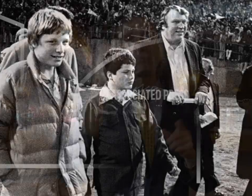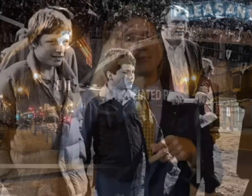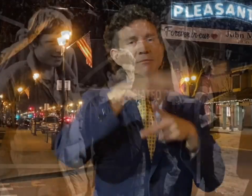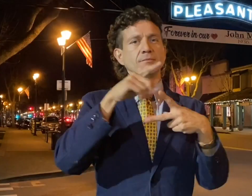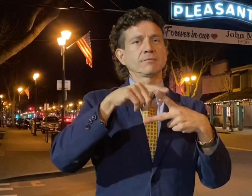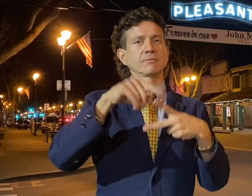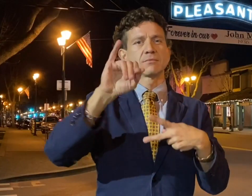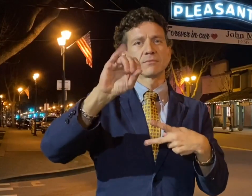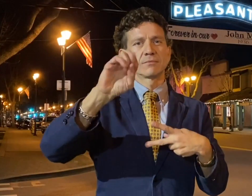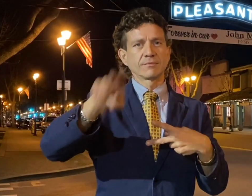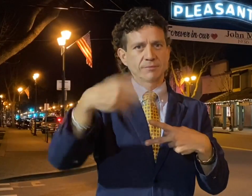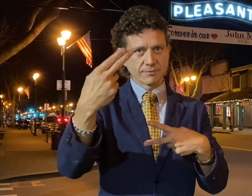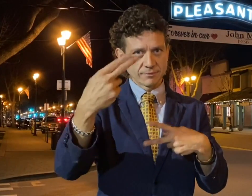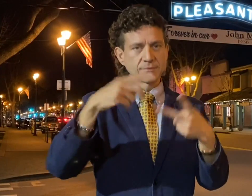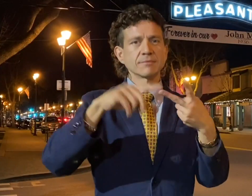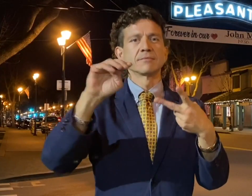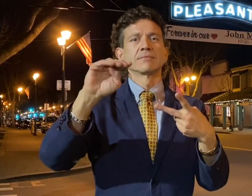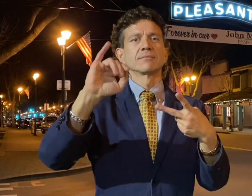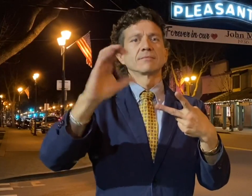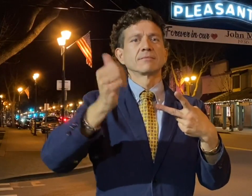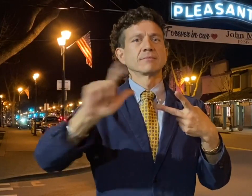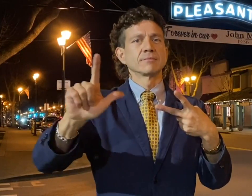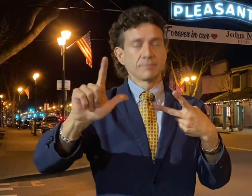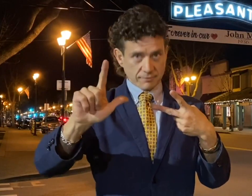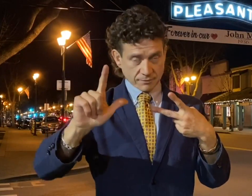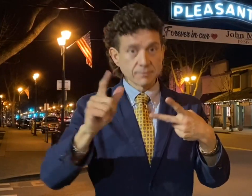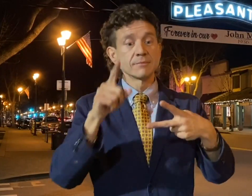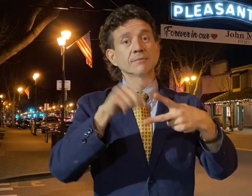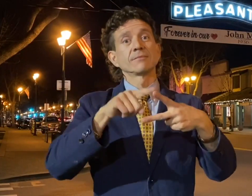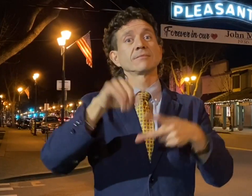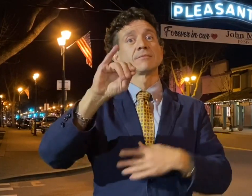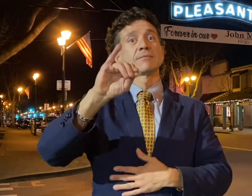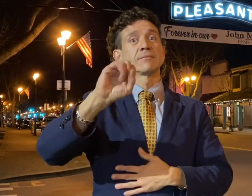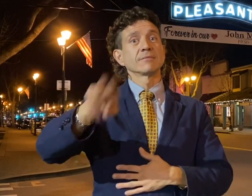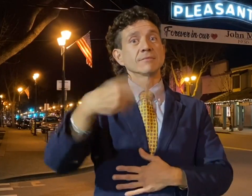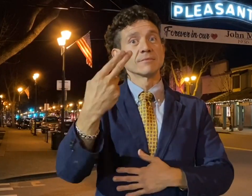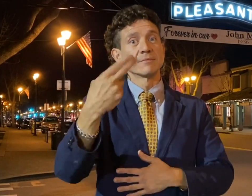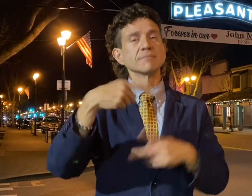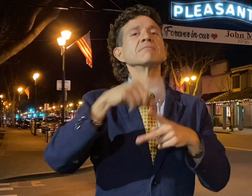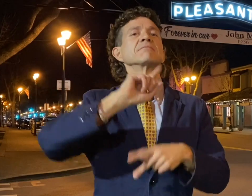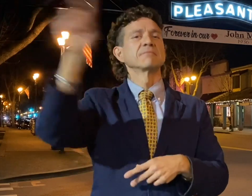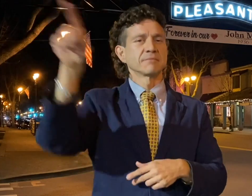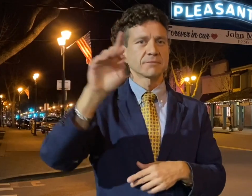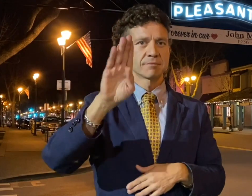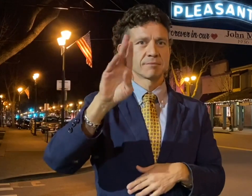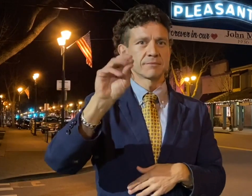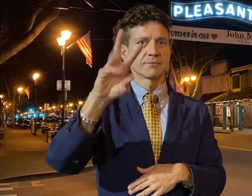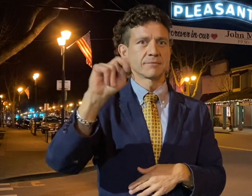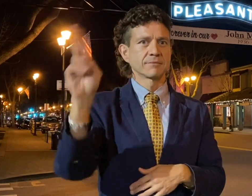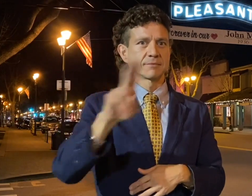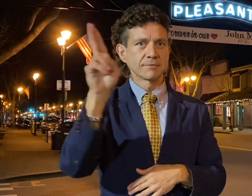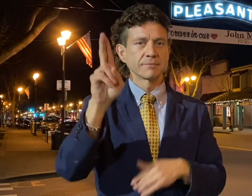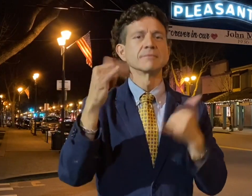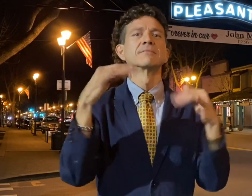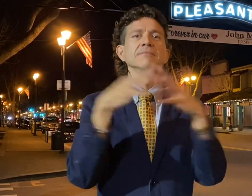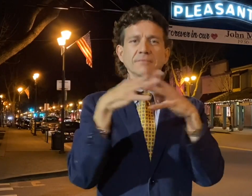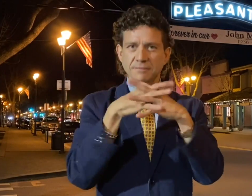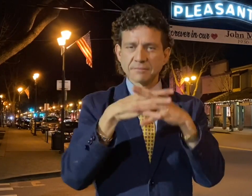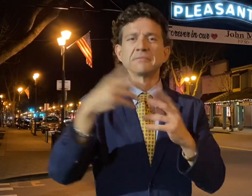and we have Michael. Joseph went on to play football at Brown University, returned